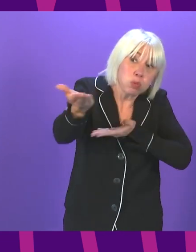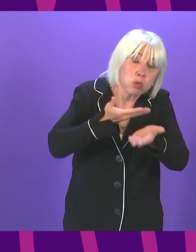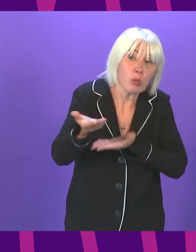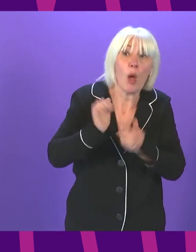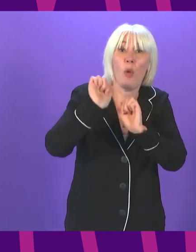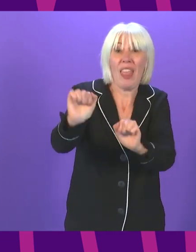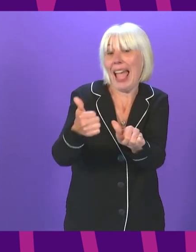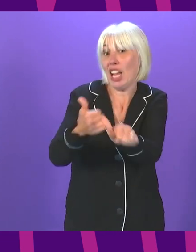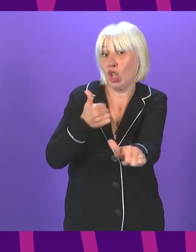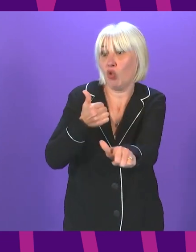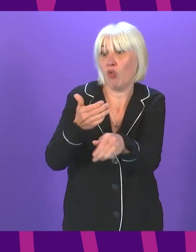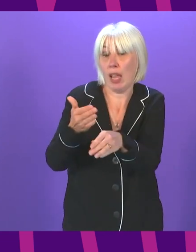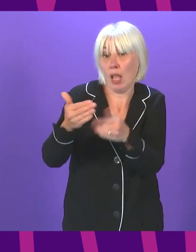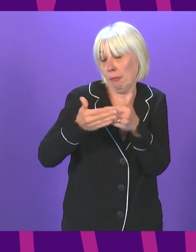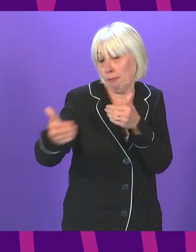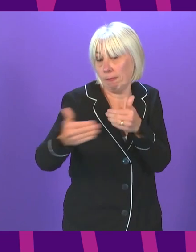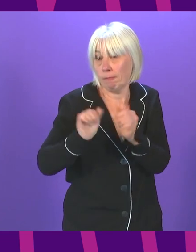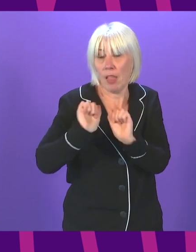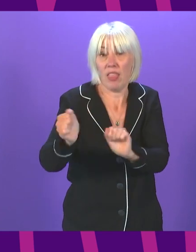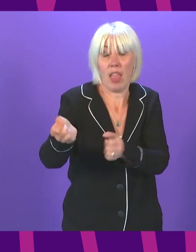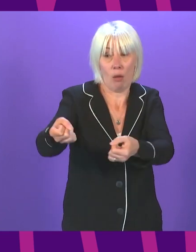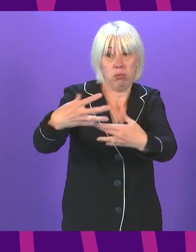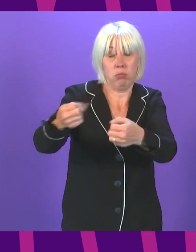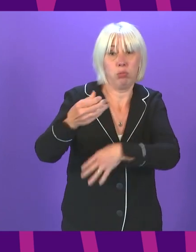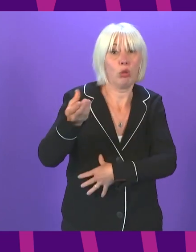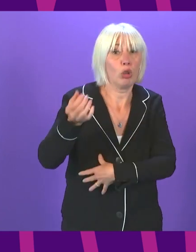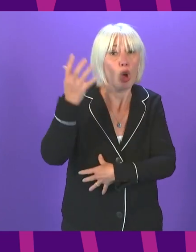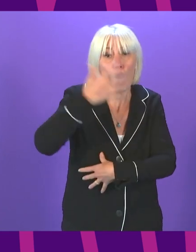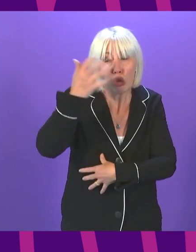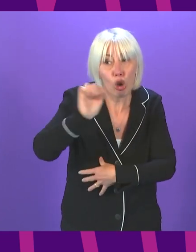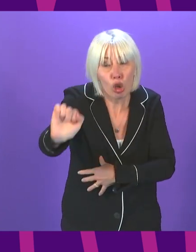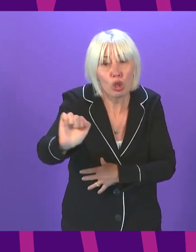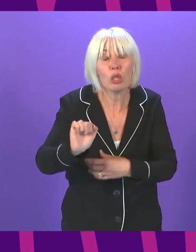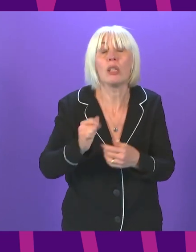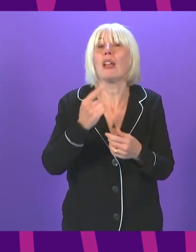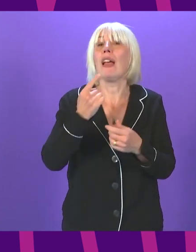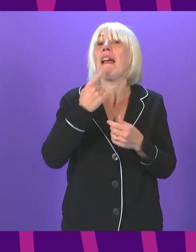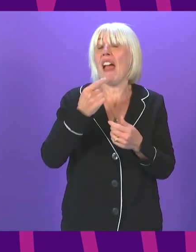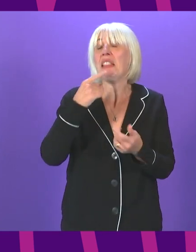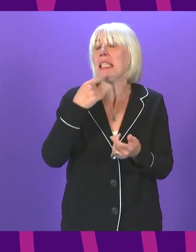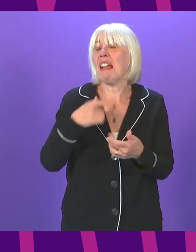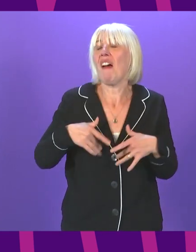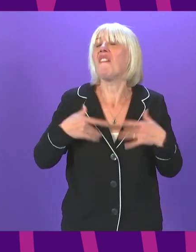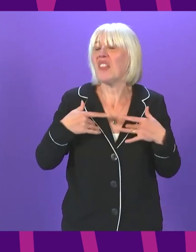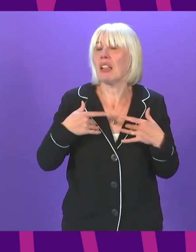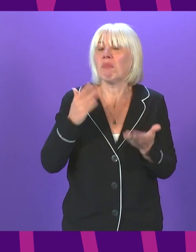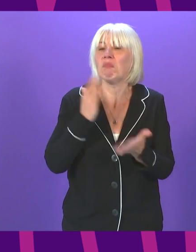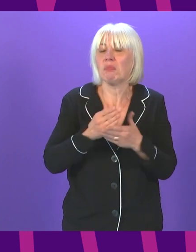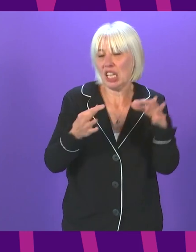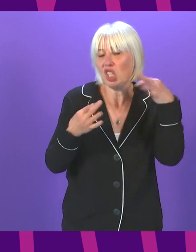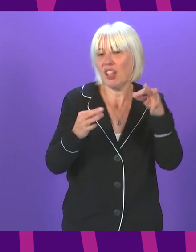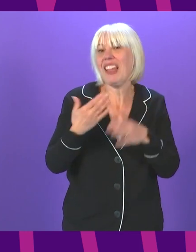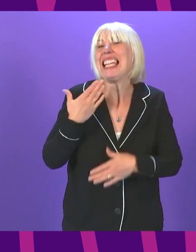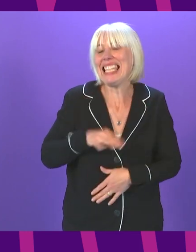during that period, listen to their concerns? And if she does believe vaccine certification is required in hospitality venues,